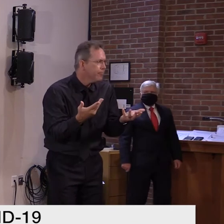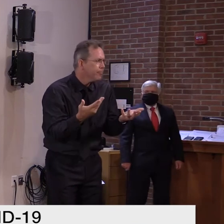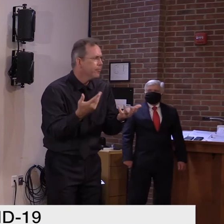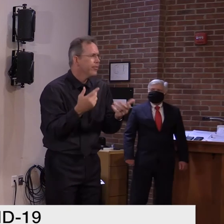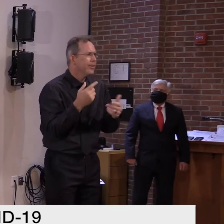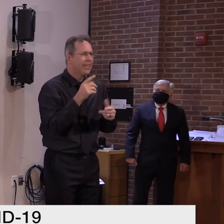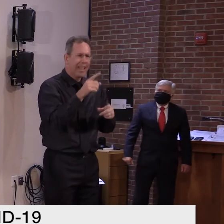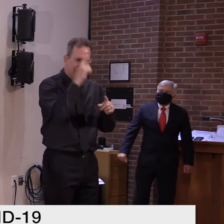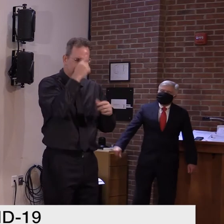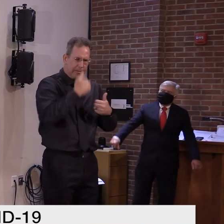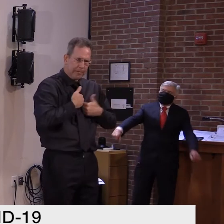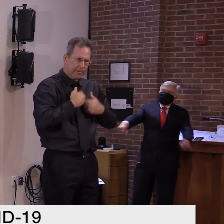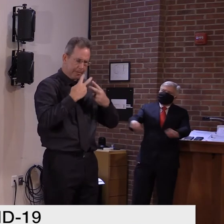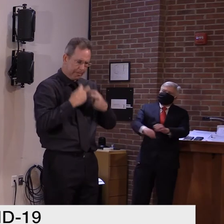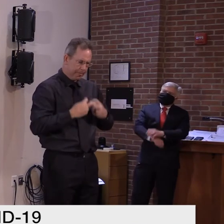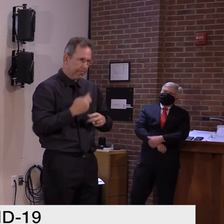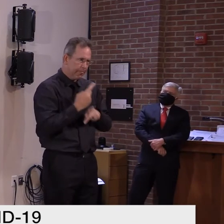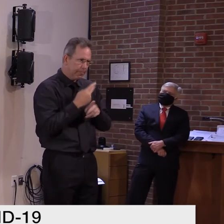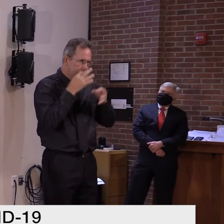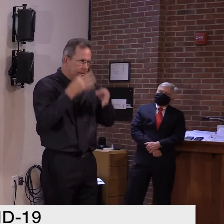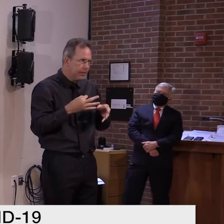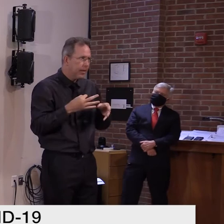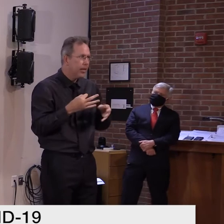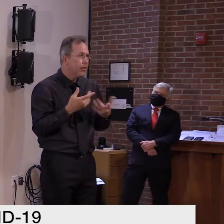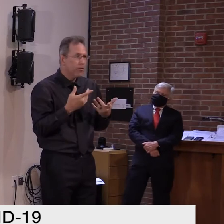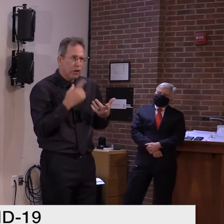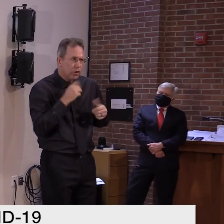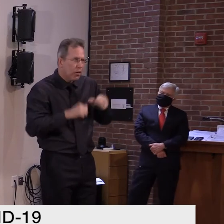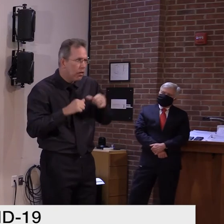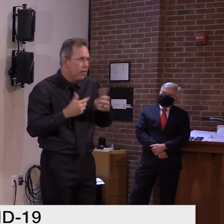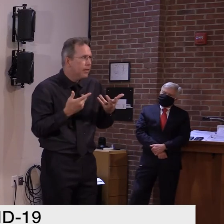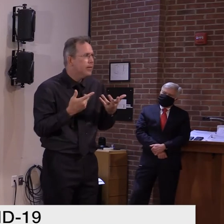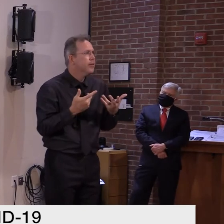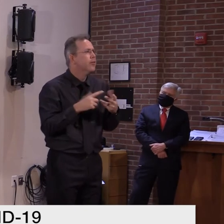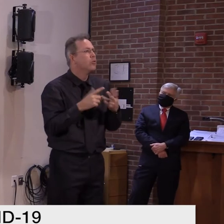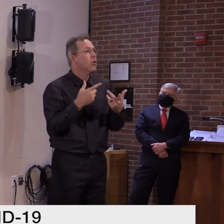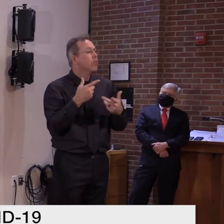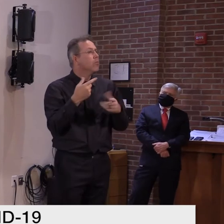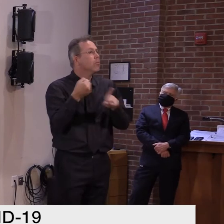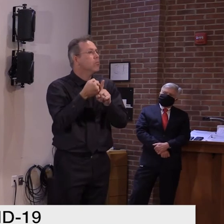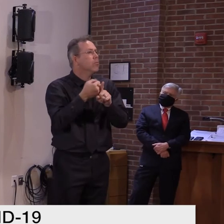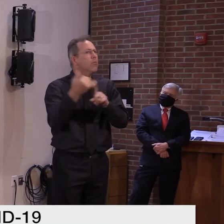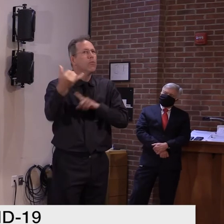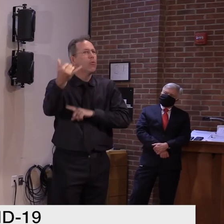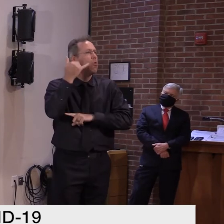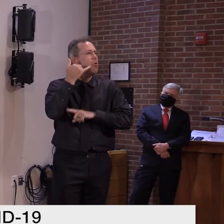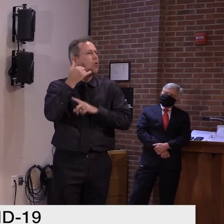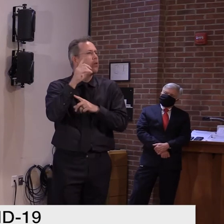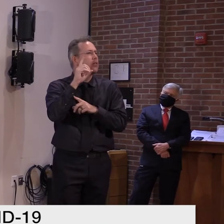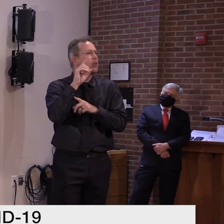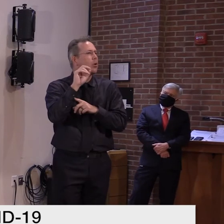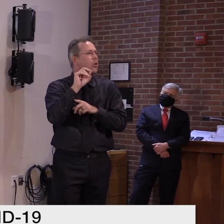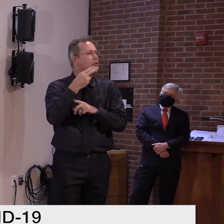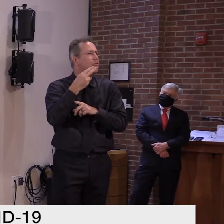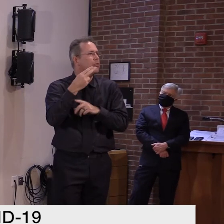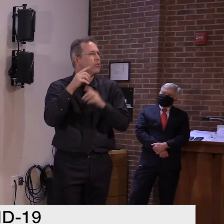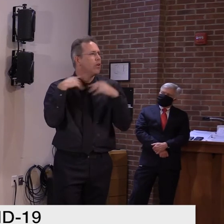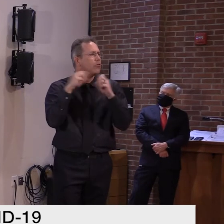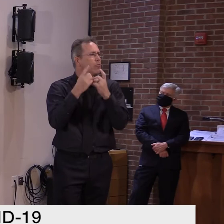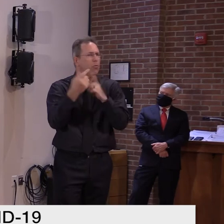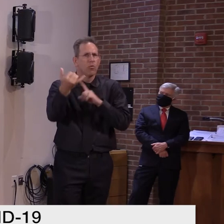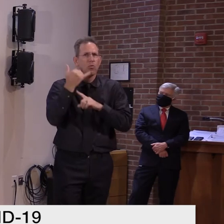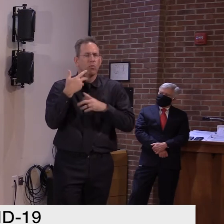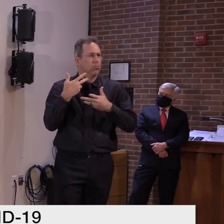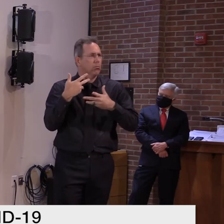call, uh, the very next day because that person who was in contact with a positive case. So, um, it's just that simple.